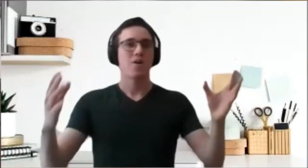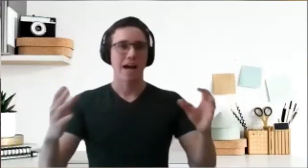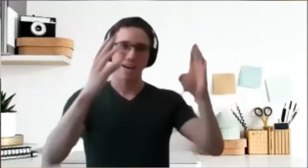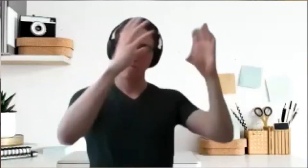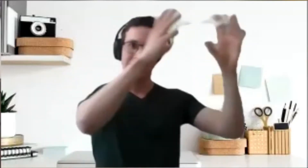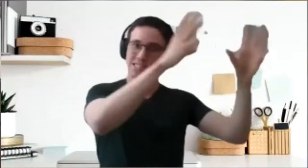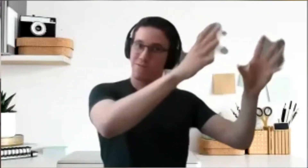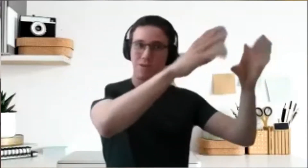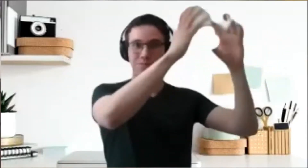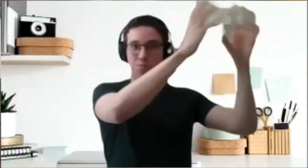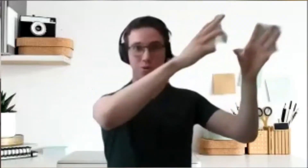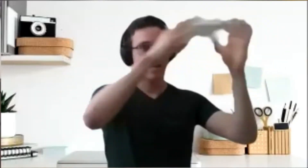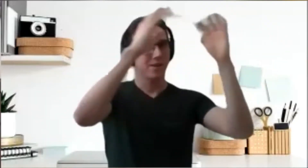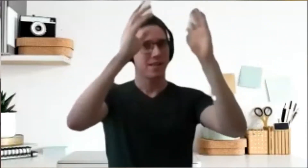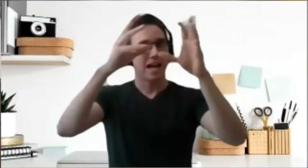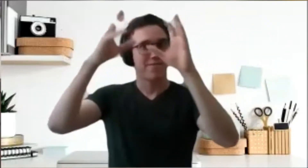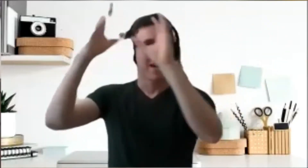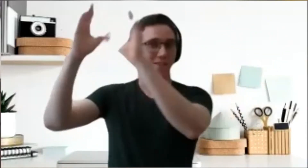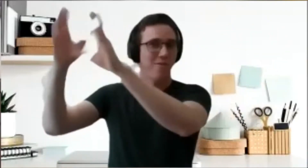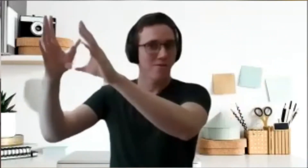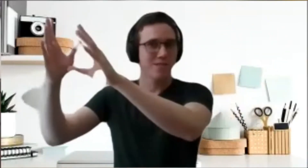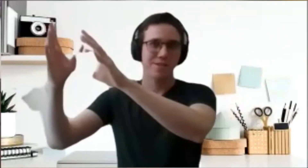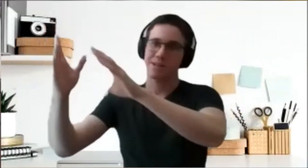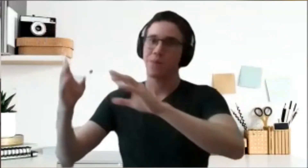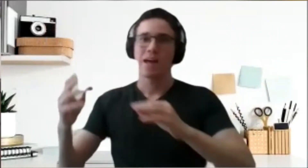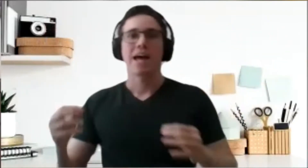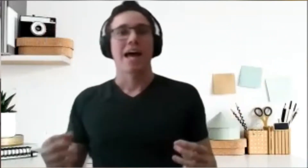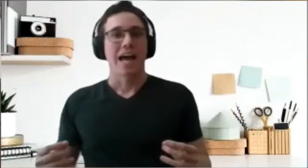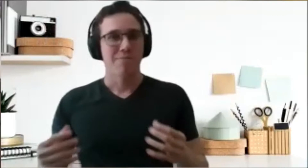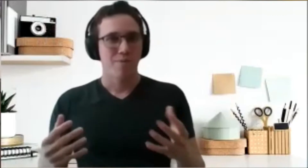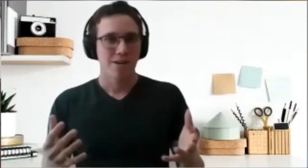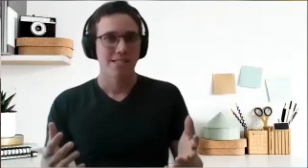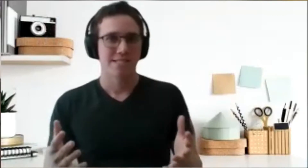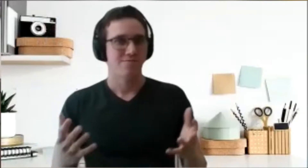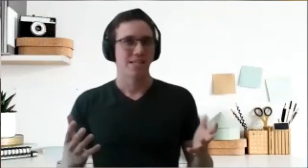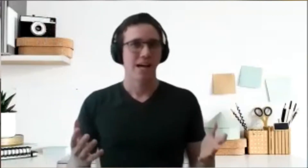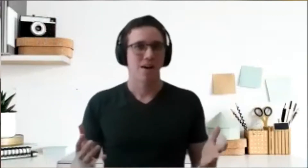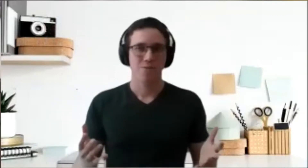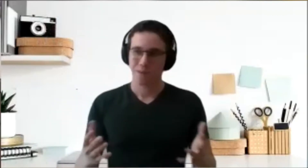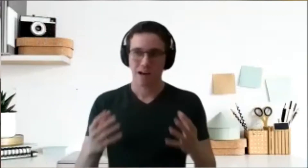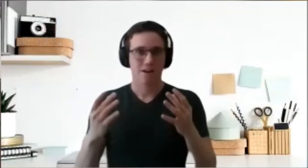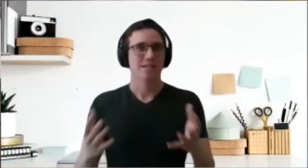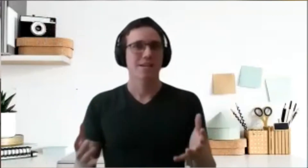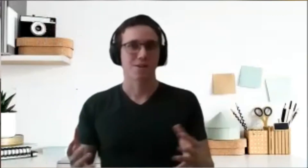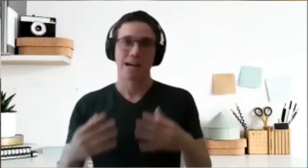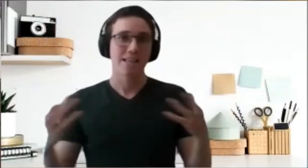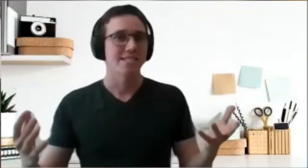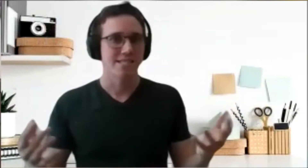Now I have a balance for work, life, and volunteering and my priorities right now are clear at least